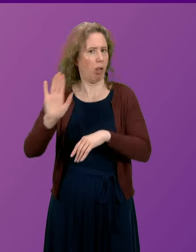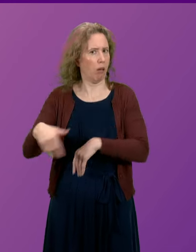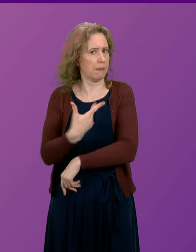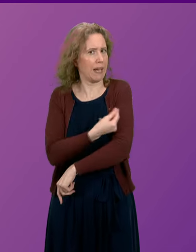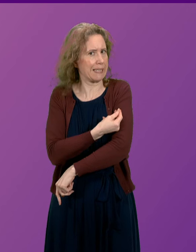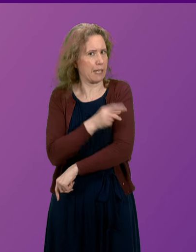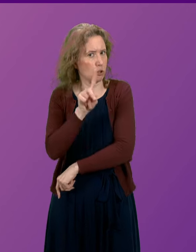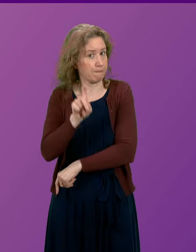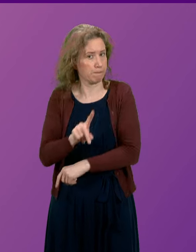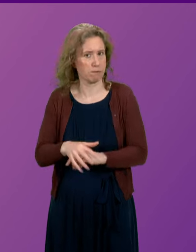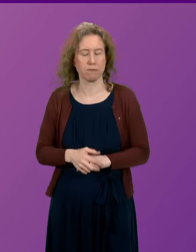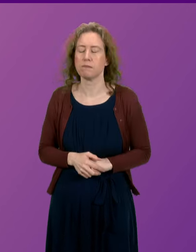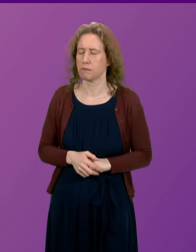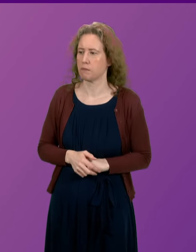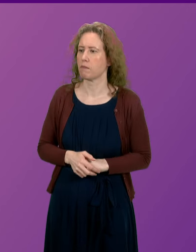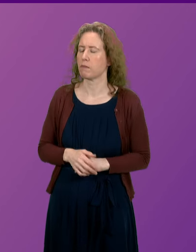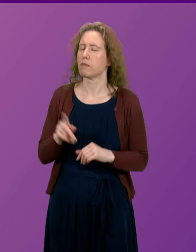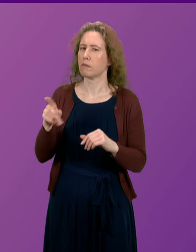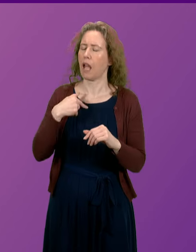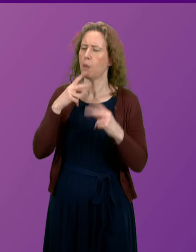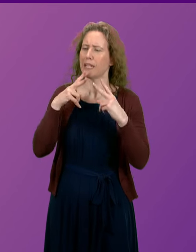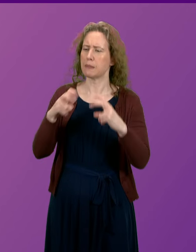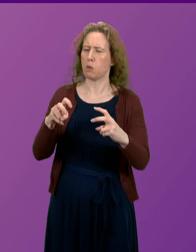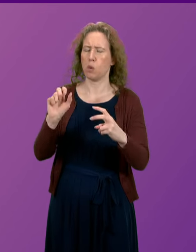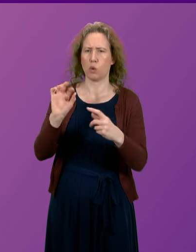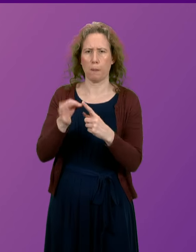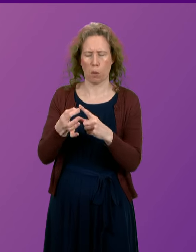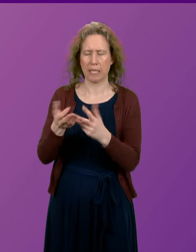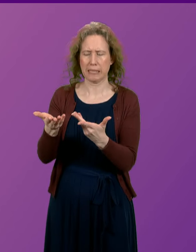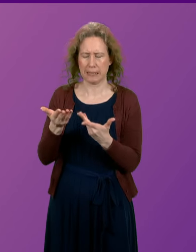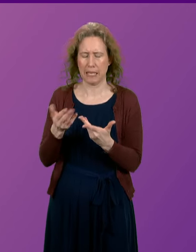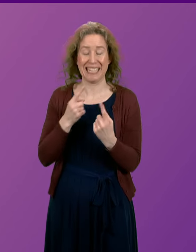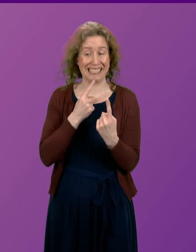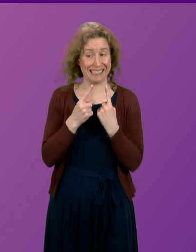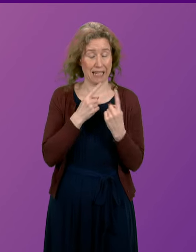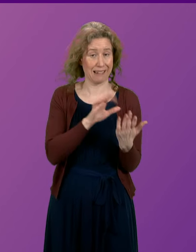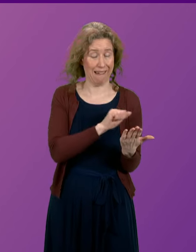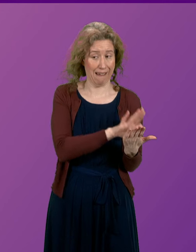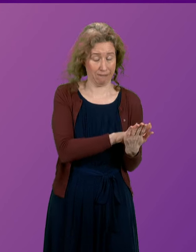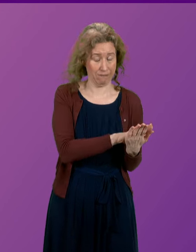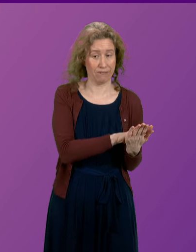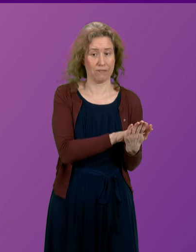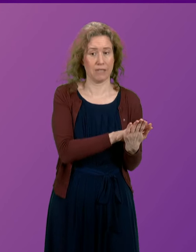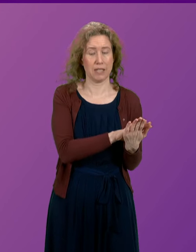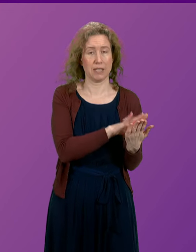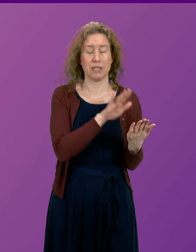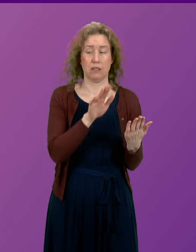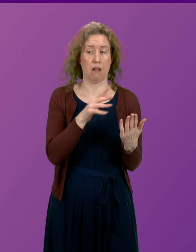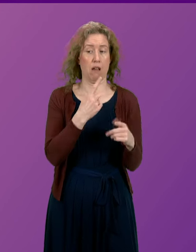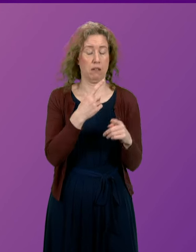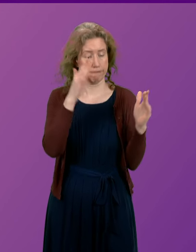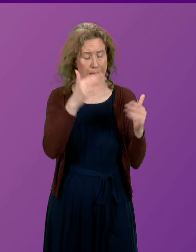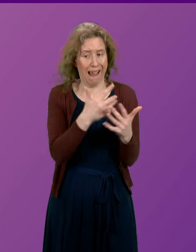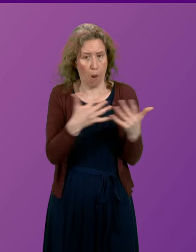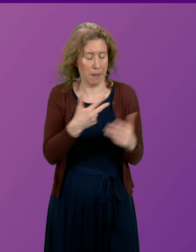Minister. I'll explore the point that Carol Malkin puts to me. The data I have on immunisation